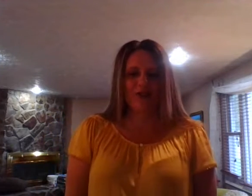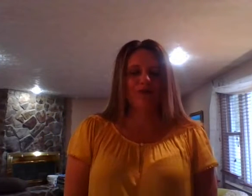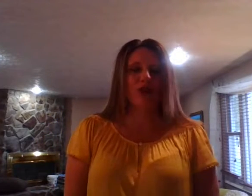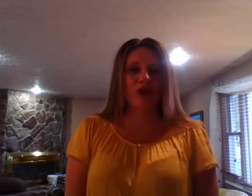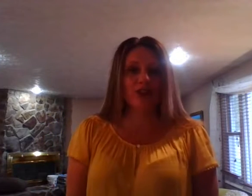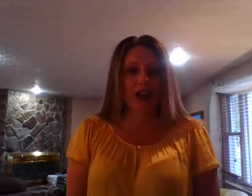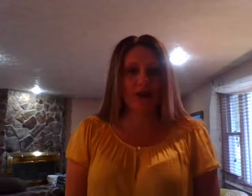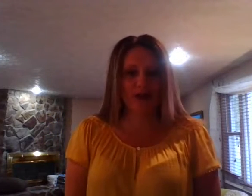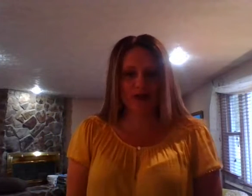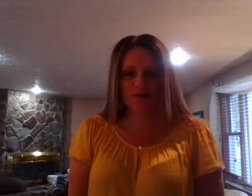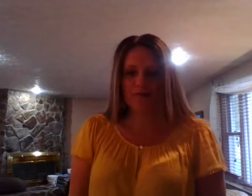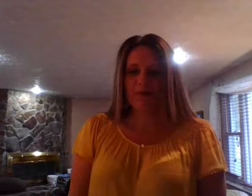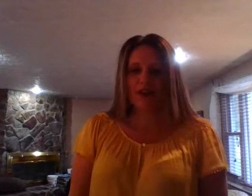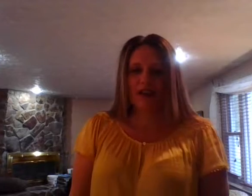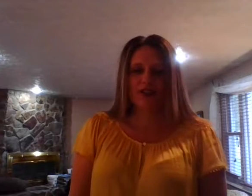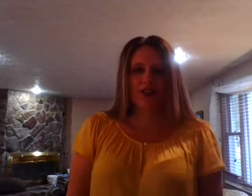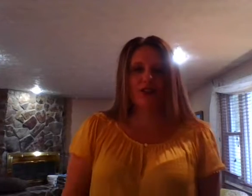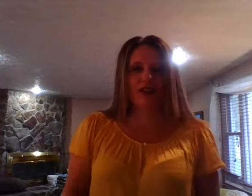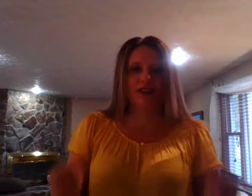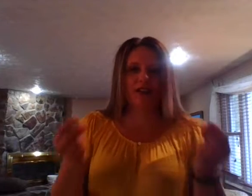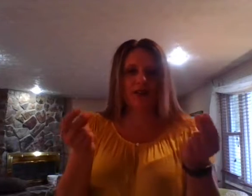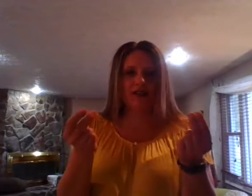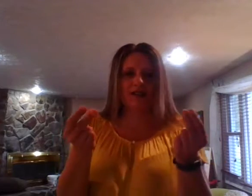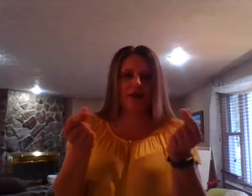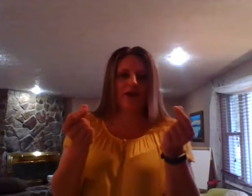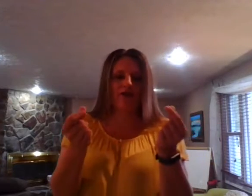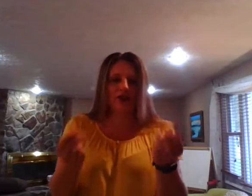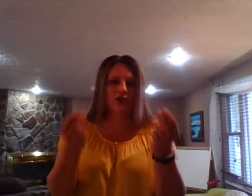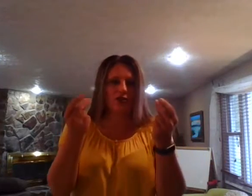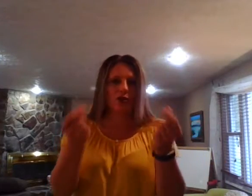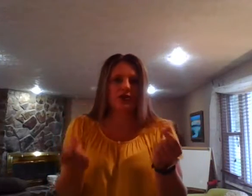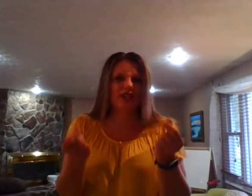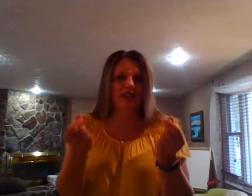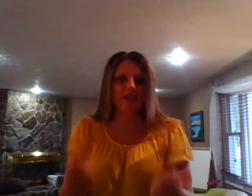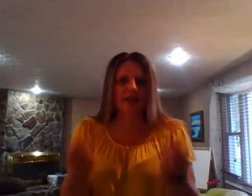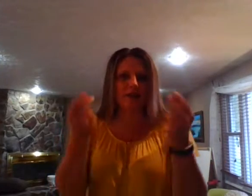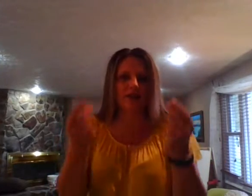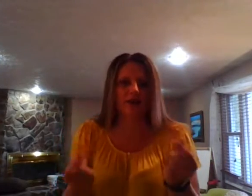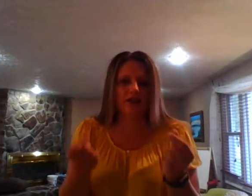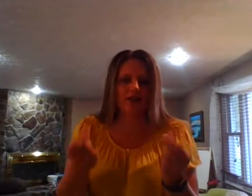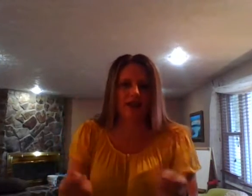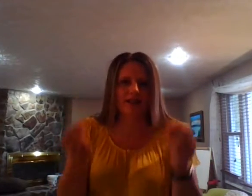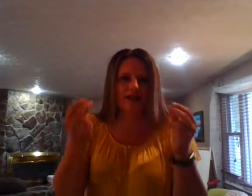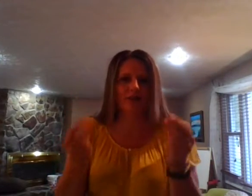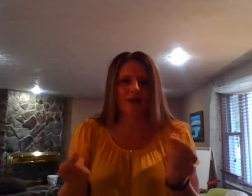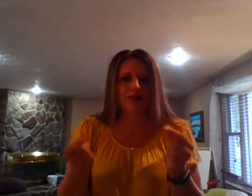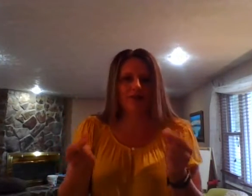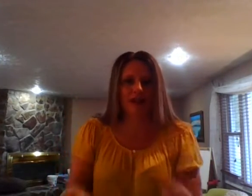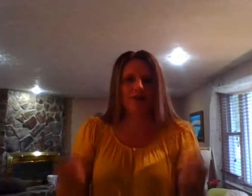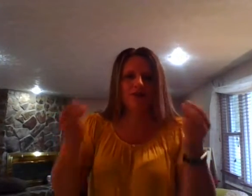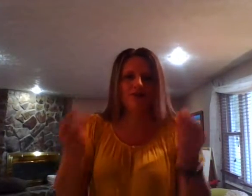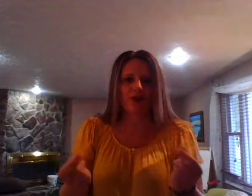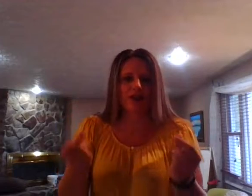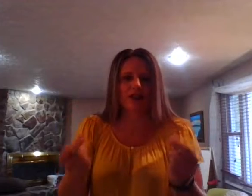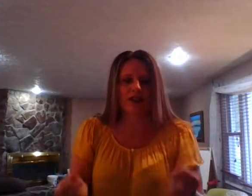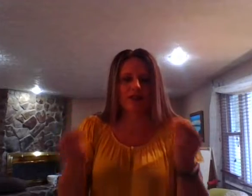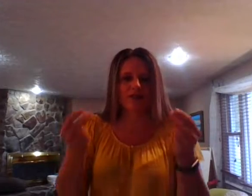you. So here's how it goes. It starts out like this. We got to snap our fingers or pretend to snap. Like we're going to dance a little bit. Okay. We're going to go like this.